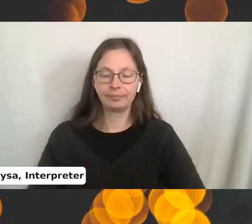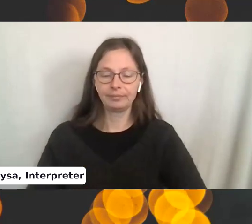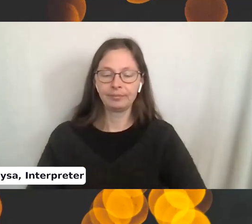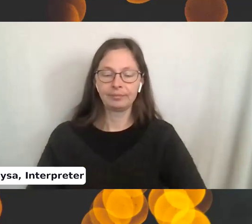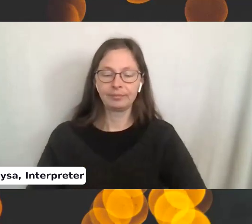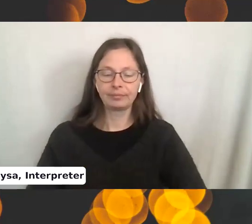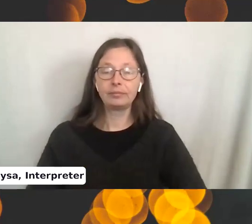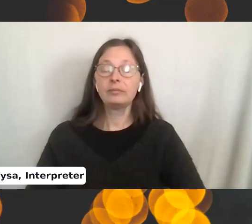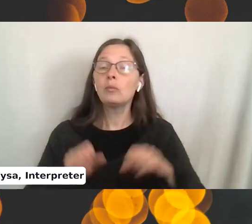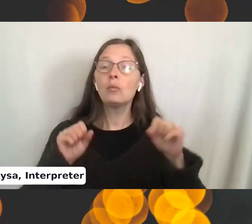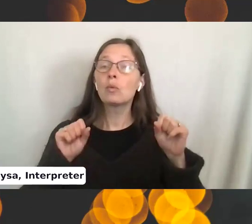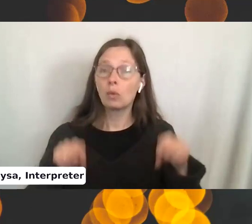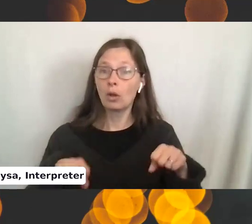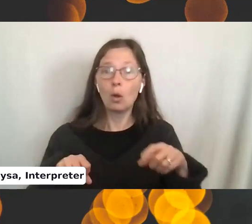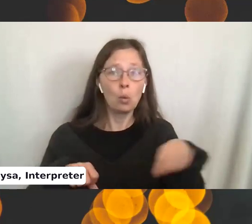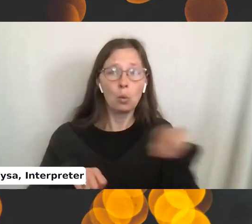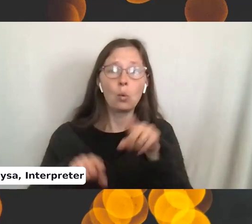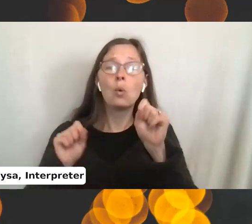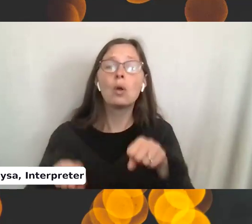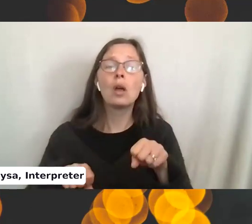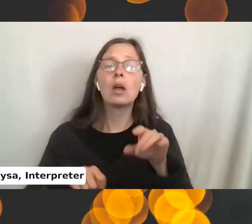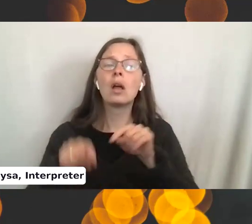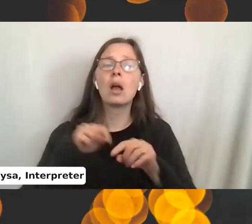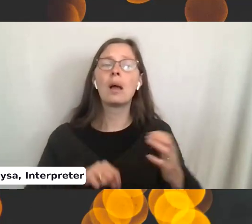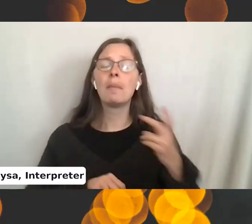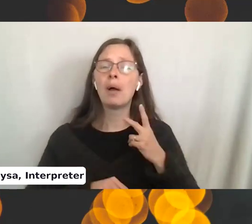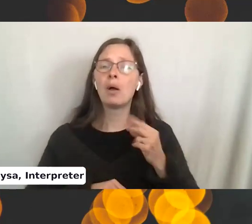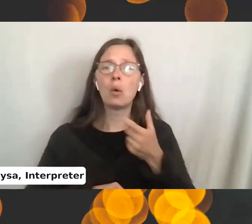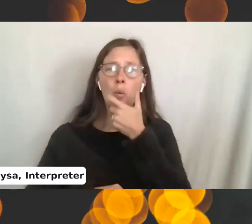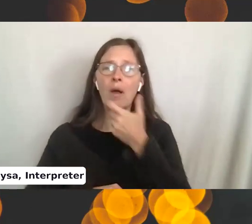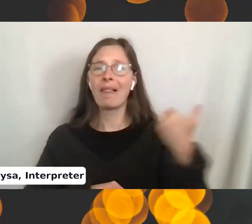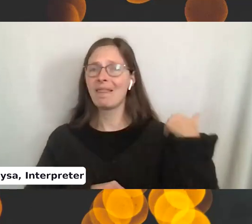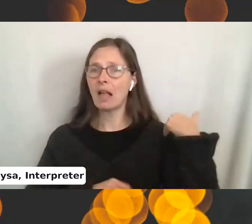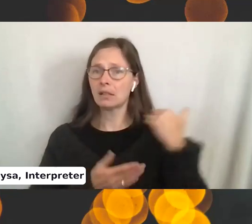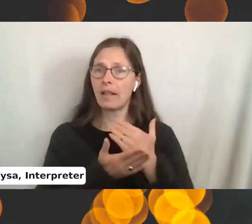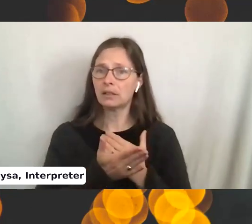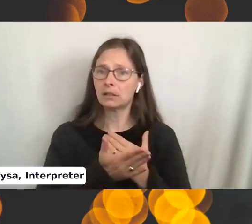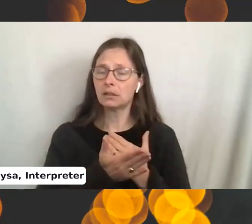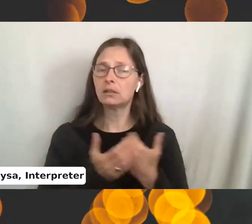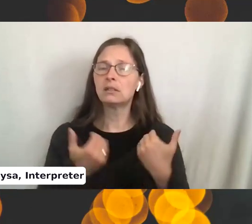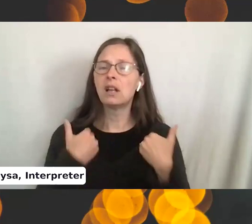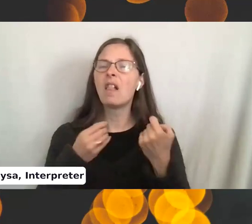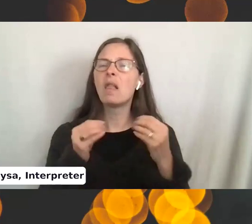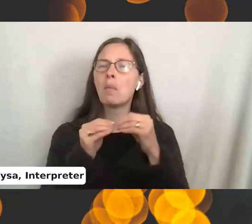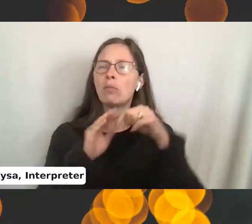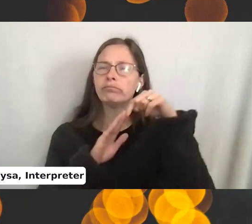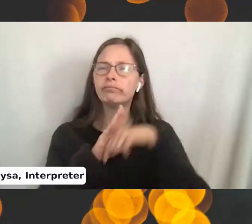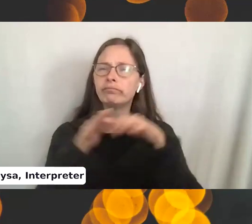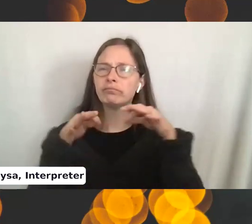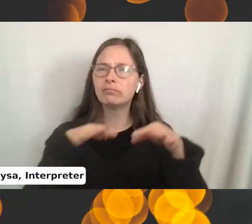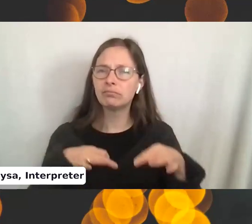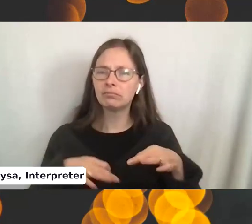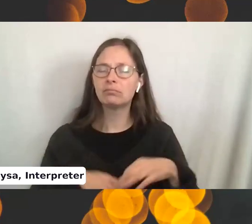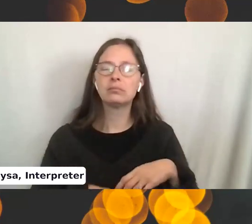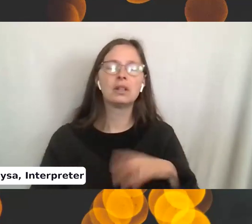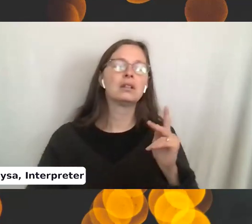So you can go back and watch the previous lesson and it has a little bit more in depth about this. Knit.